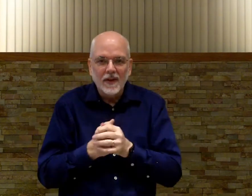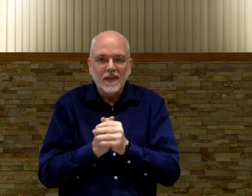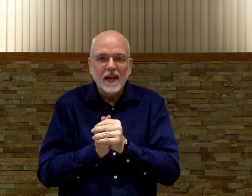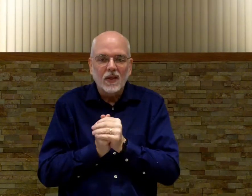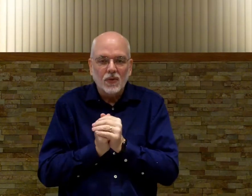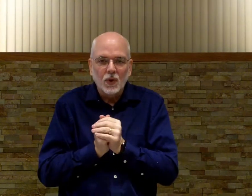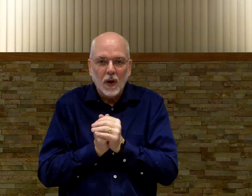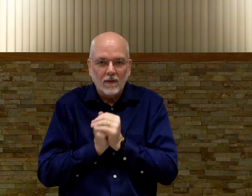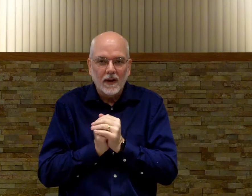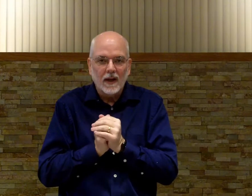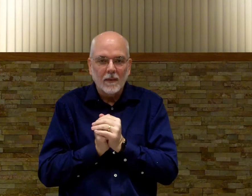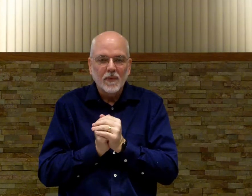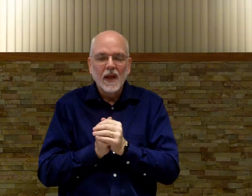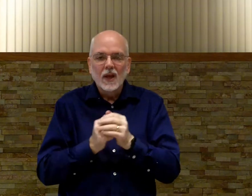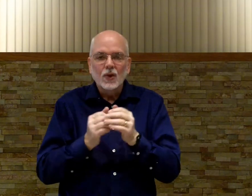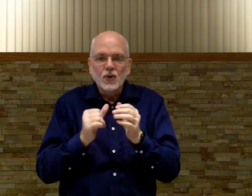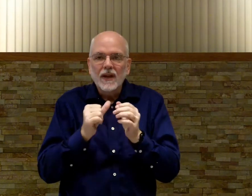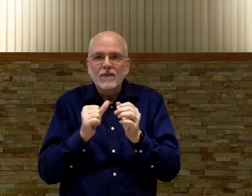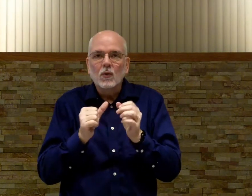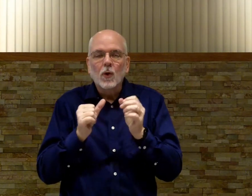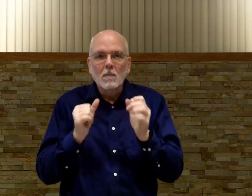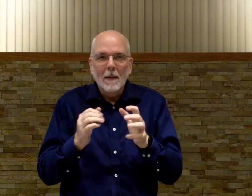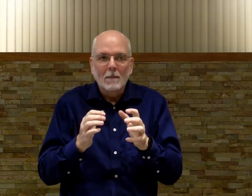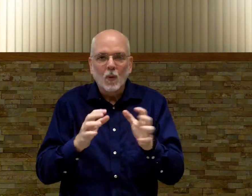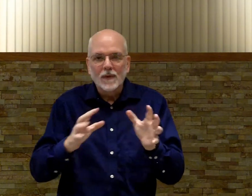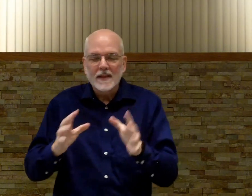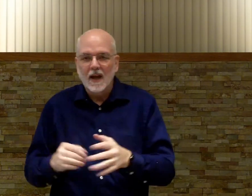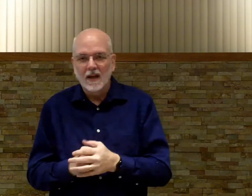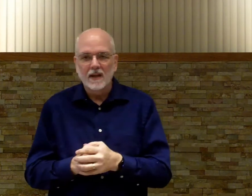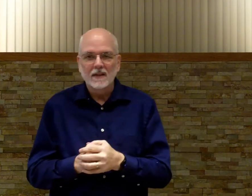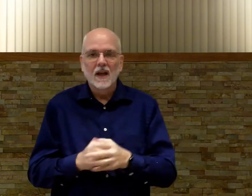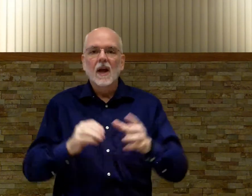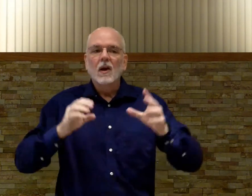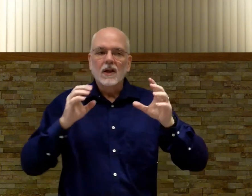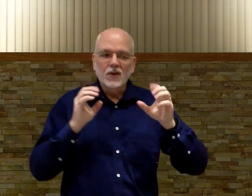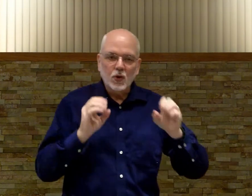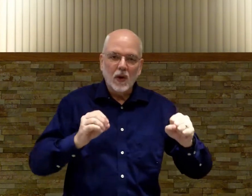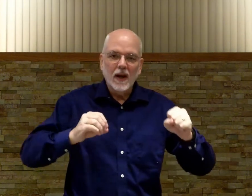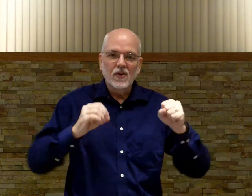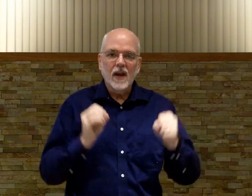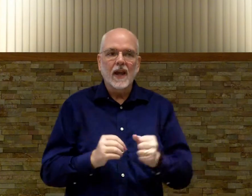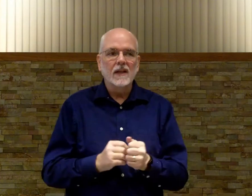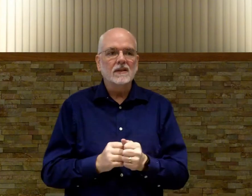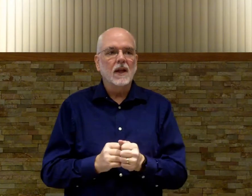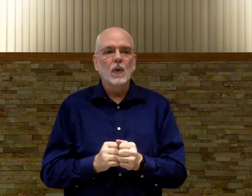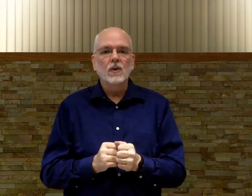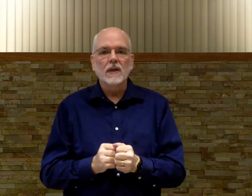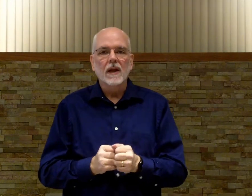to think it through every time you shouldn't have to remember what the sign is train your hands that when you say